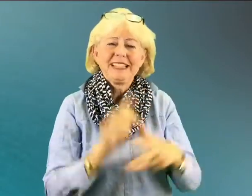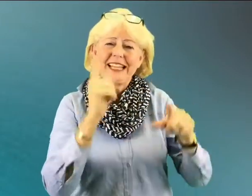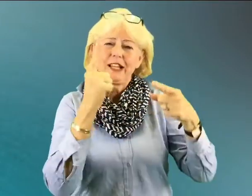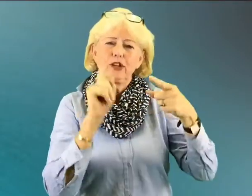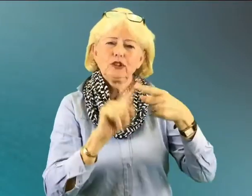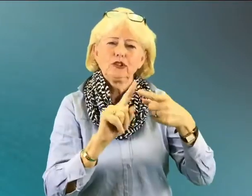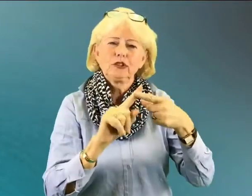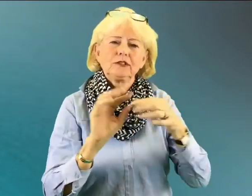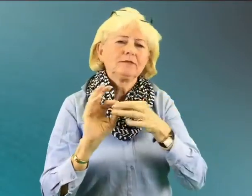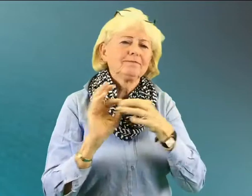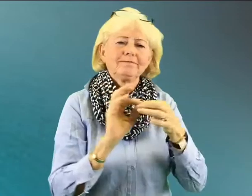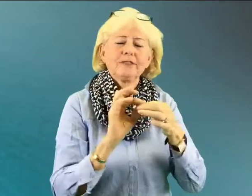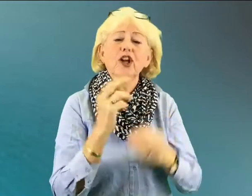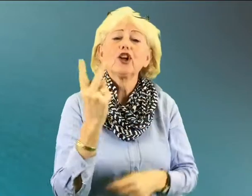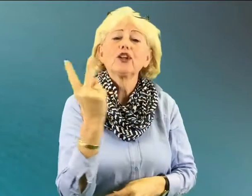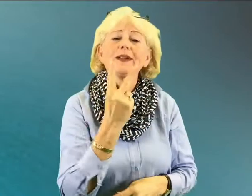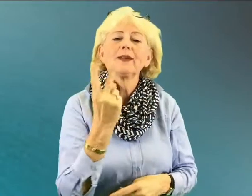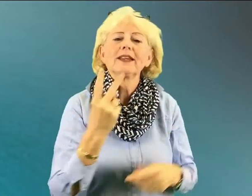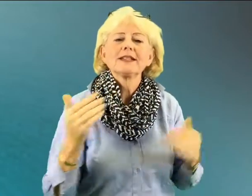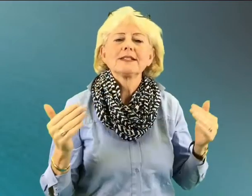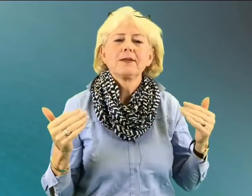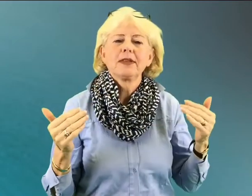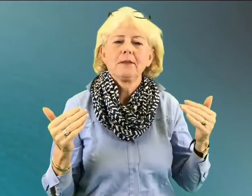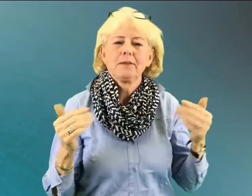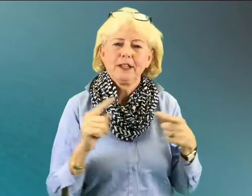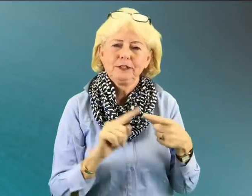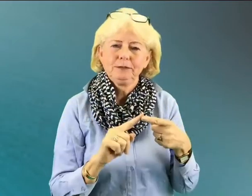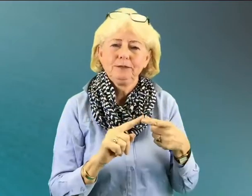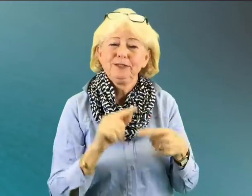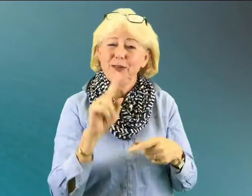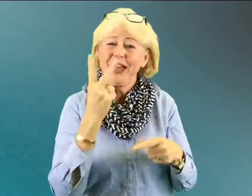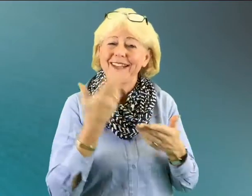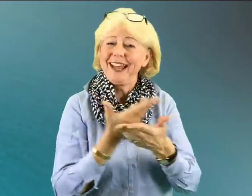4, 5, Okay.